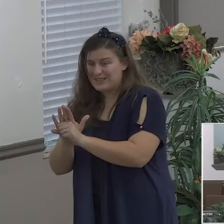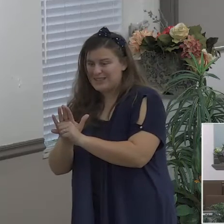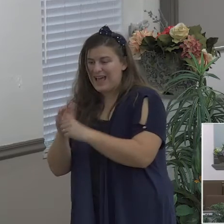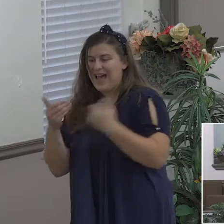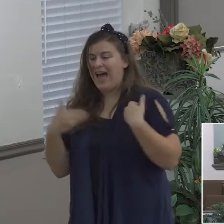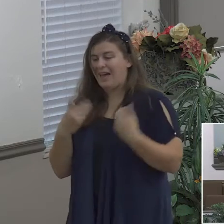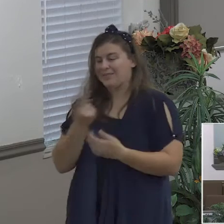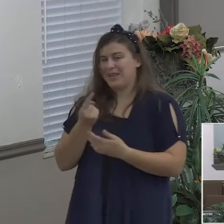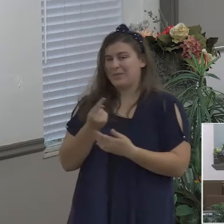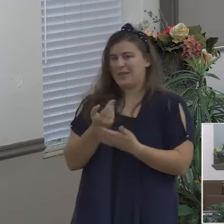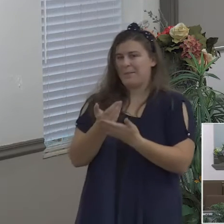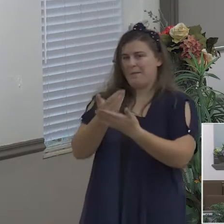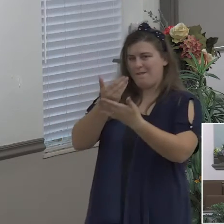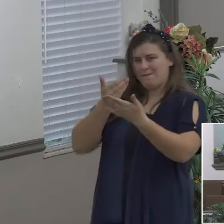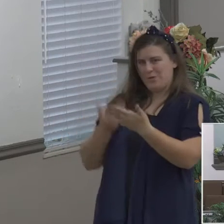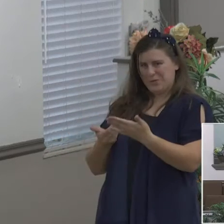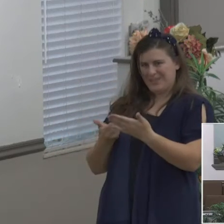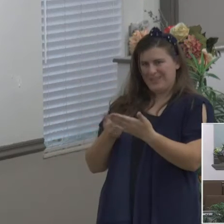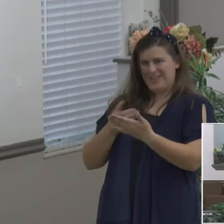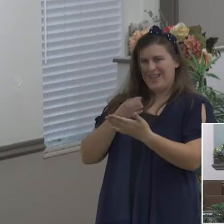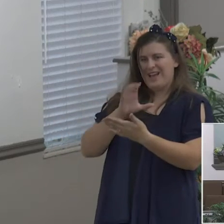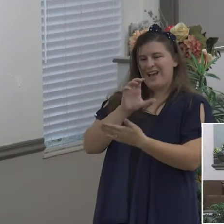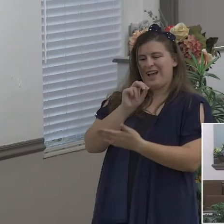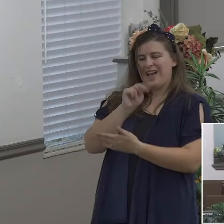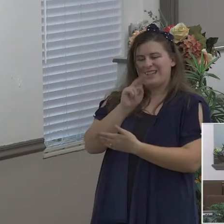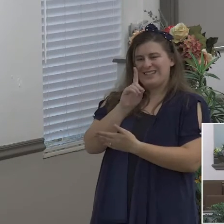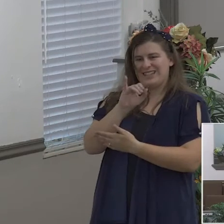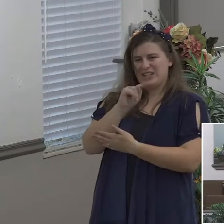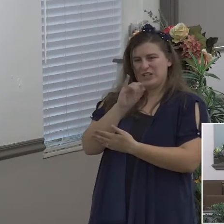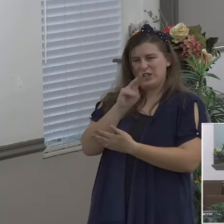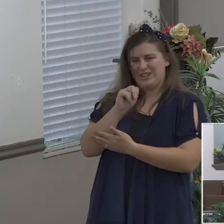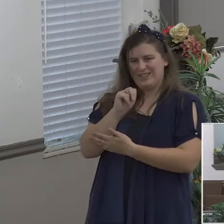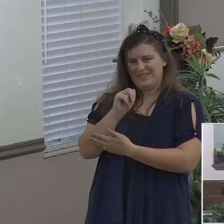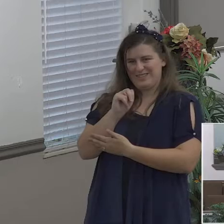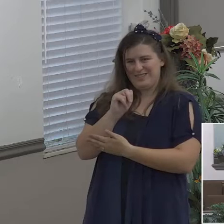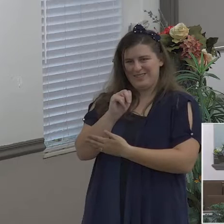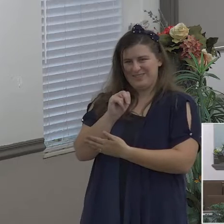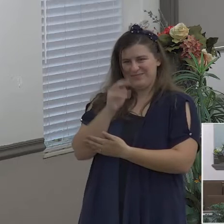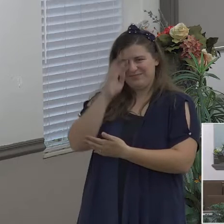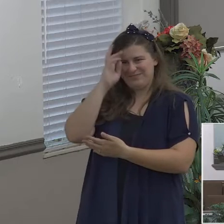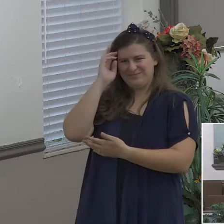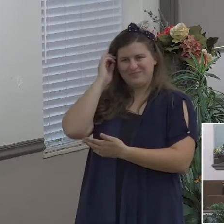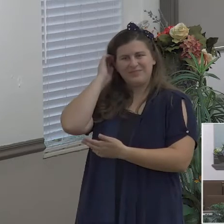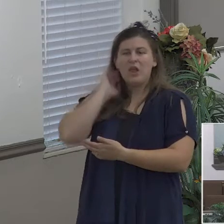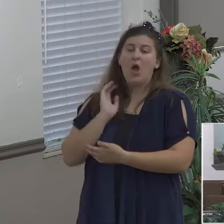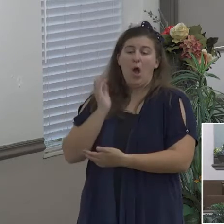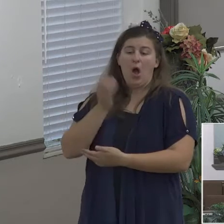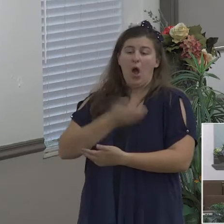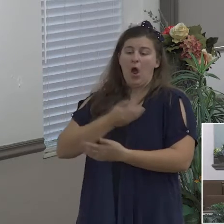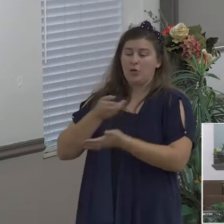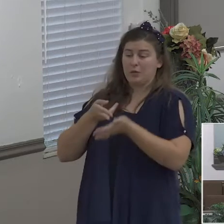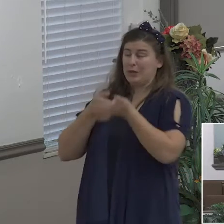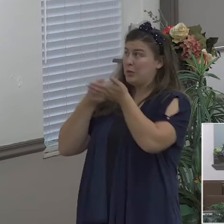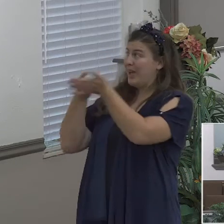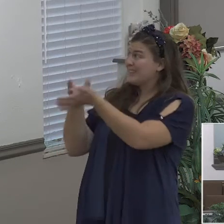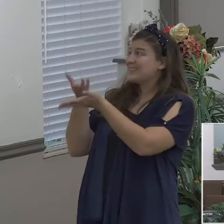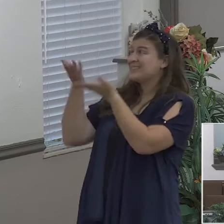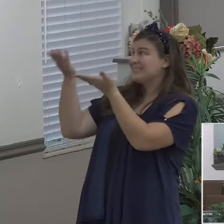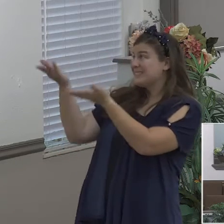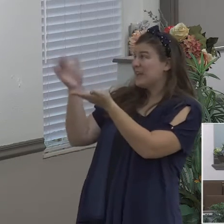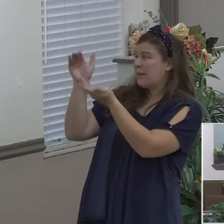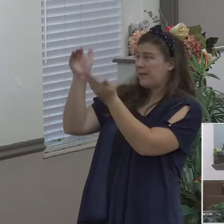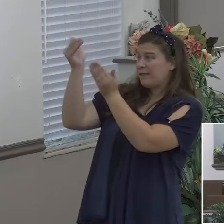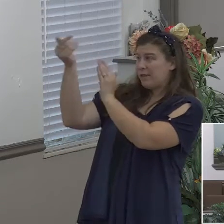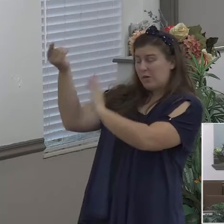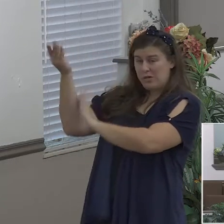and notice that our requests are made known to known God with